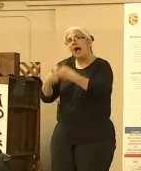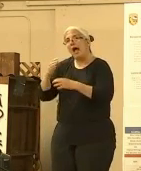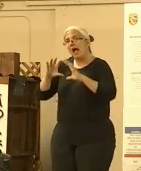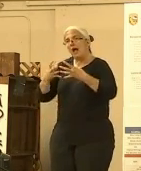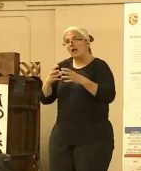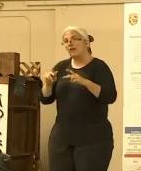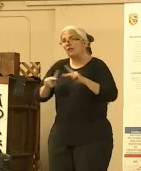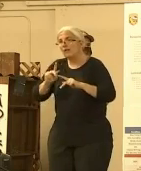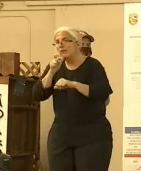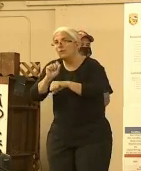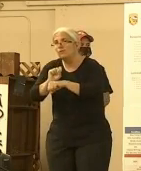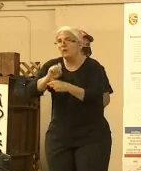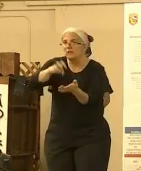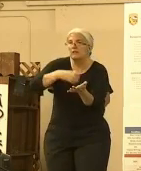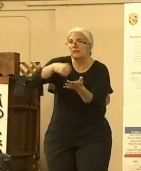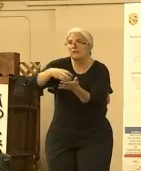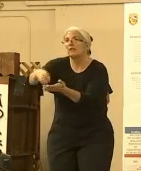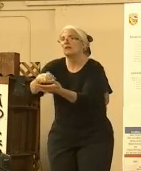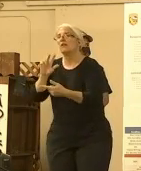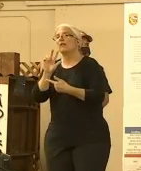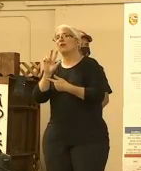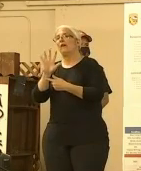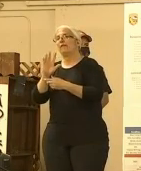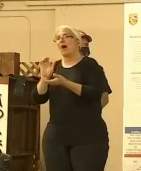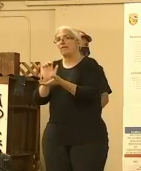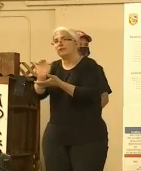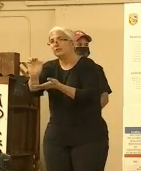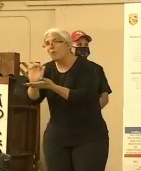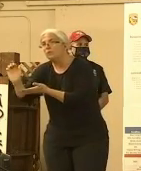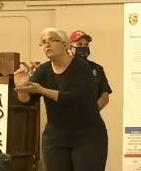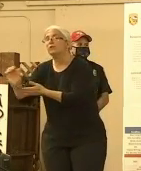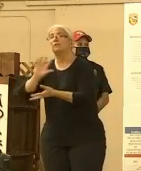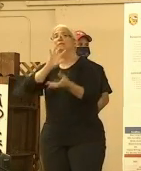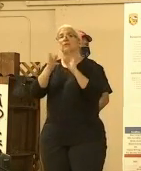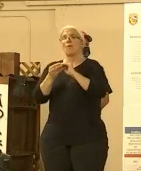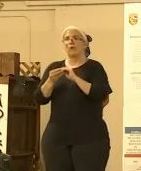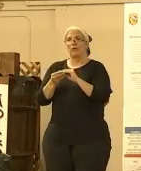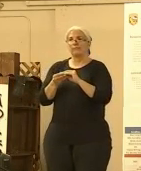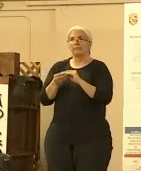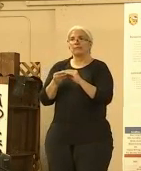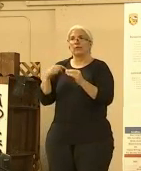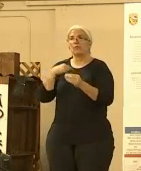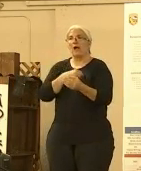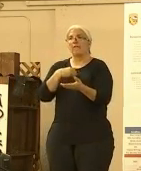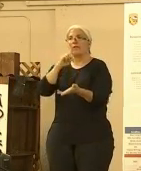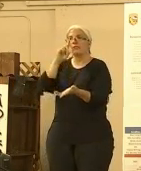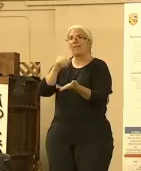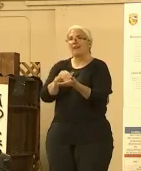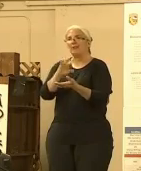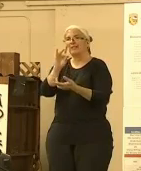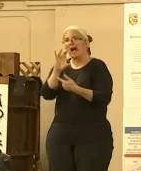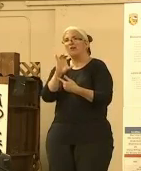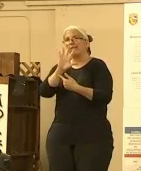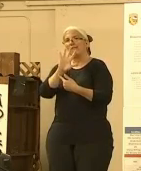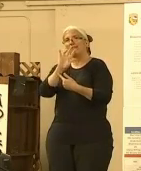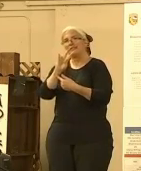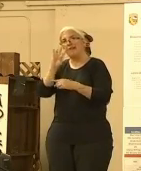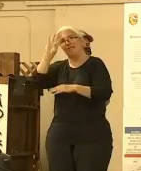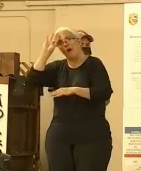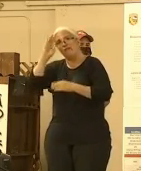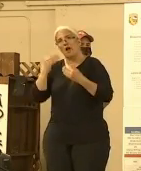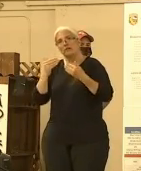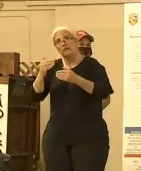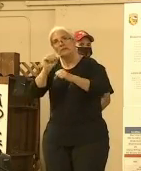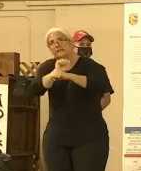1,857 personnel. With that, it's good to see the resources coming in, and the operational